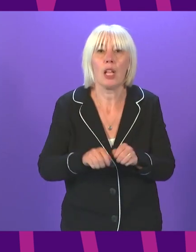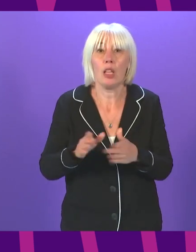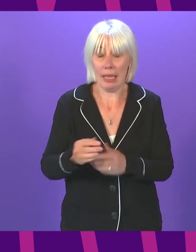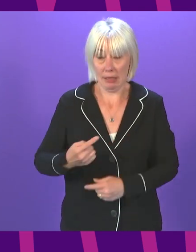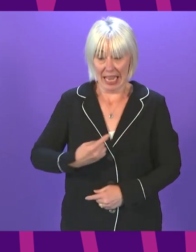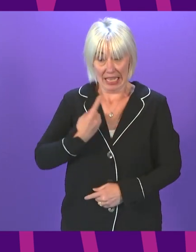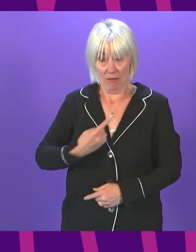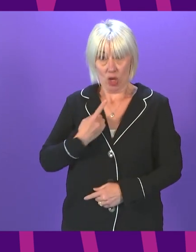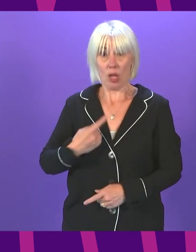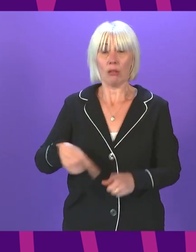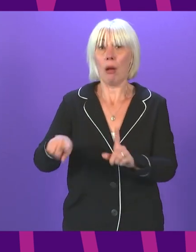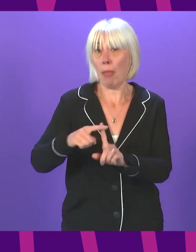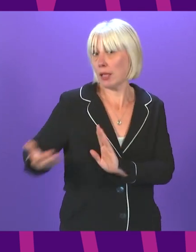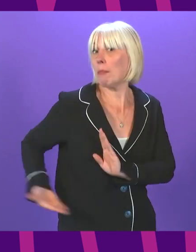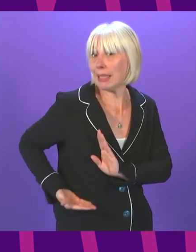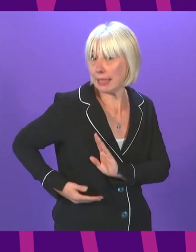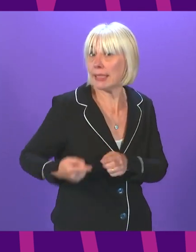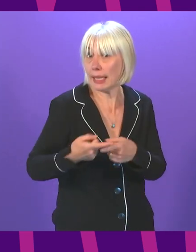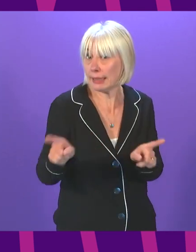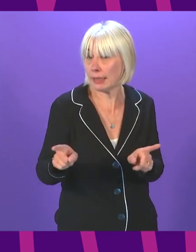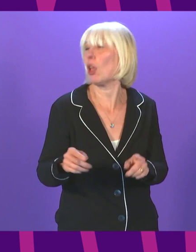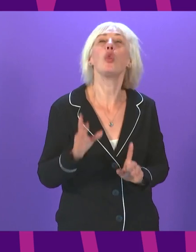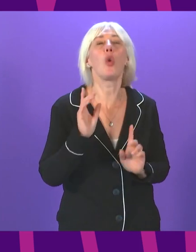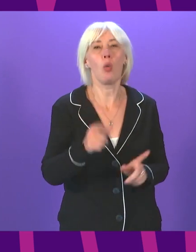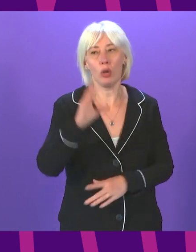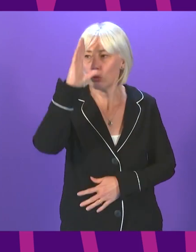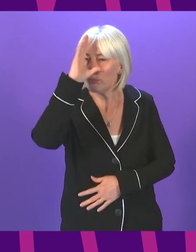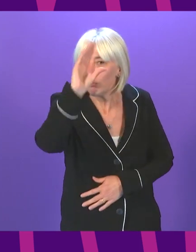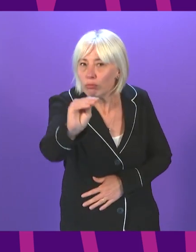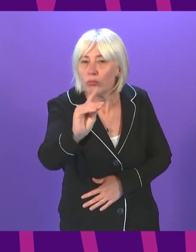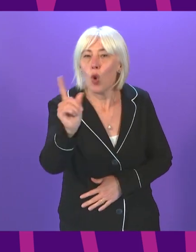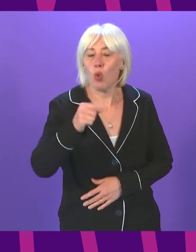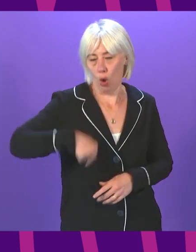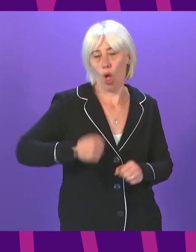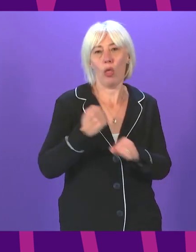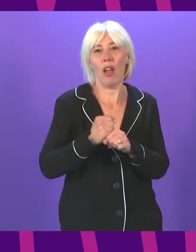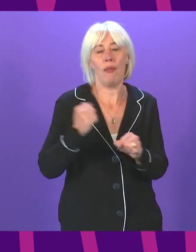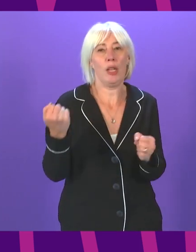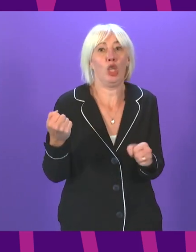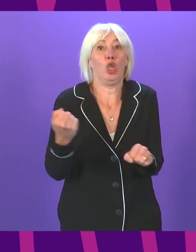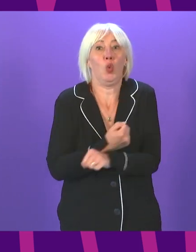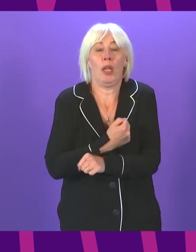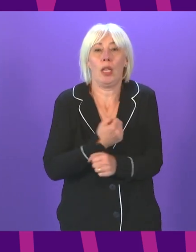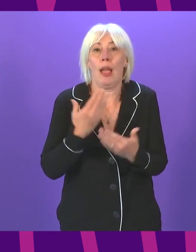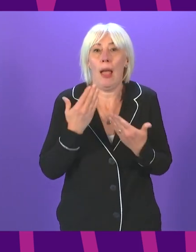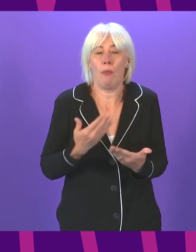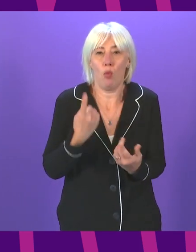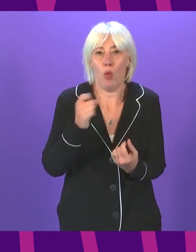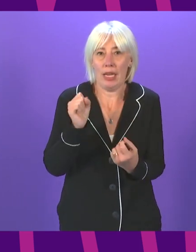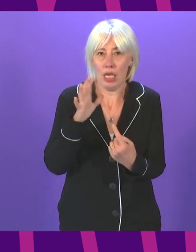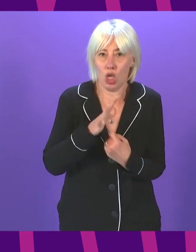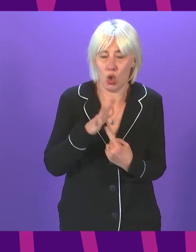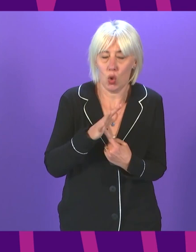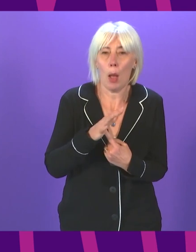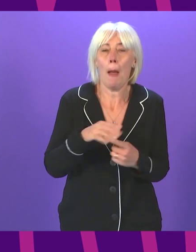individuals and to businesses. So, want to set out briefly some of the work the government is doing, including on one particularly significant issue and